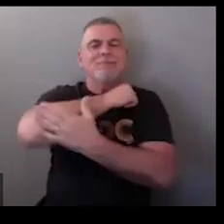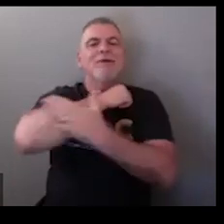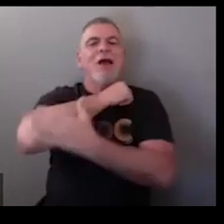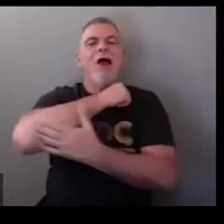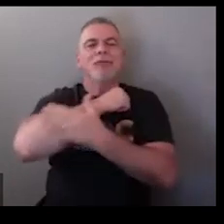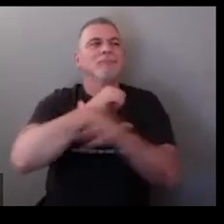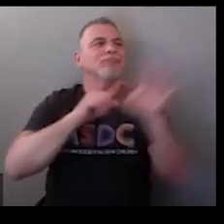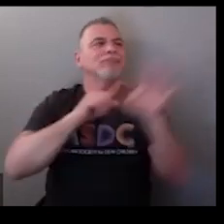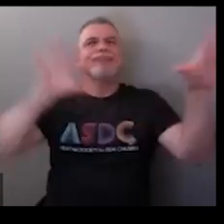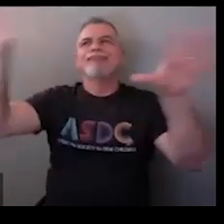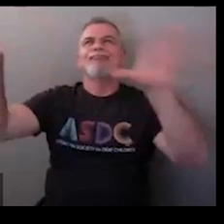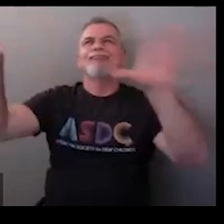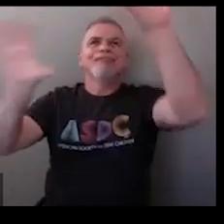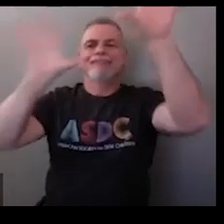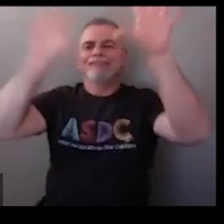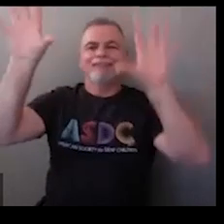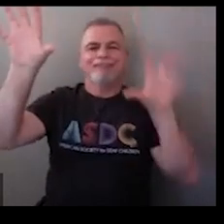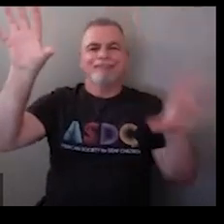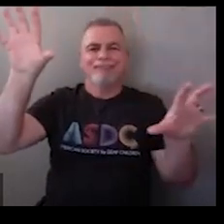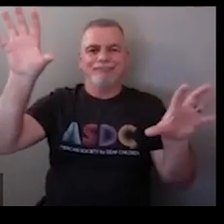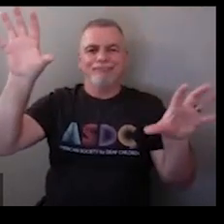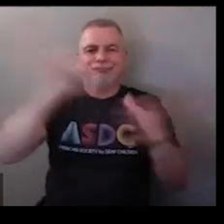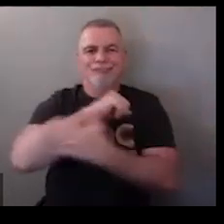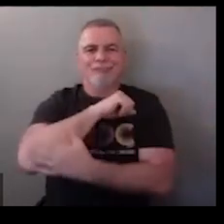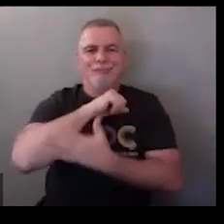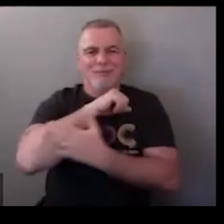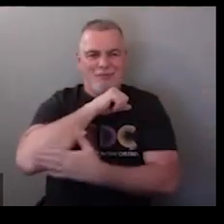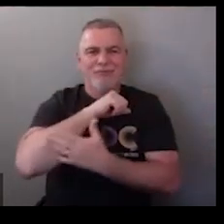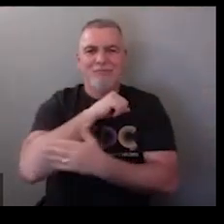okay okay and they'll also do this for continents